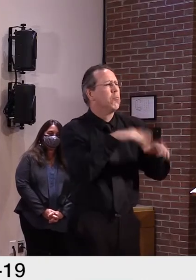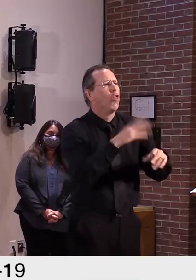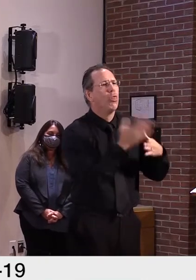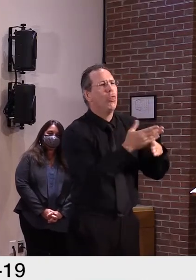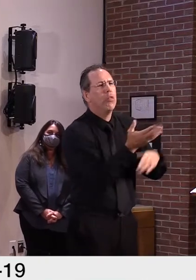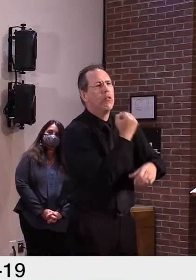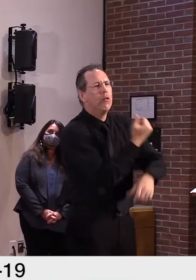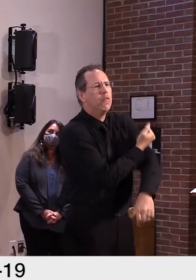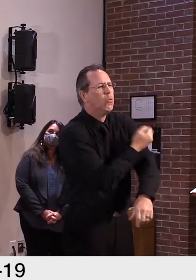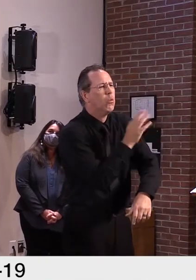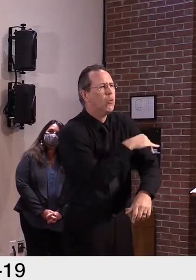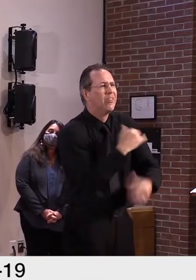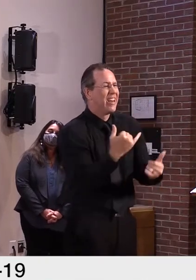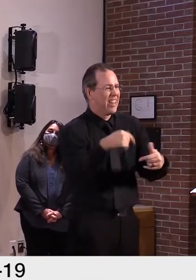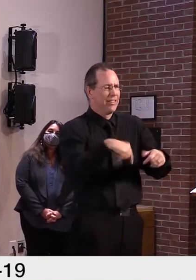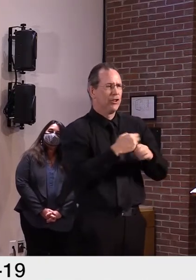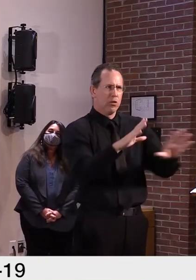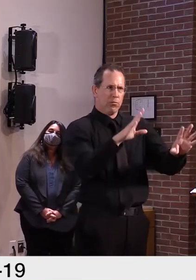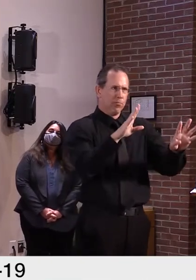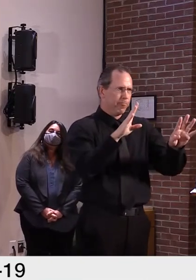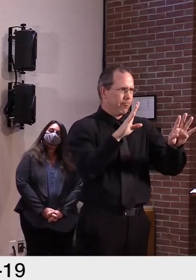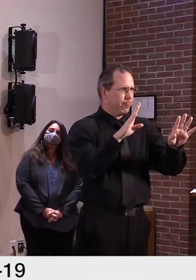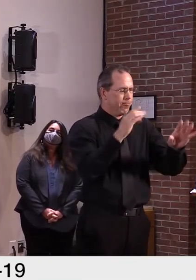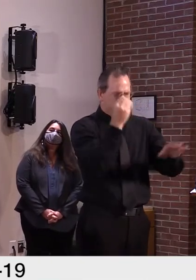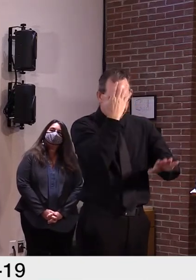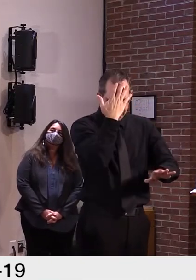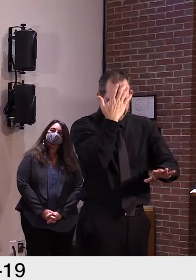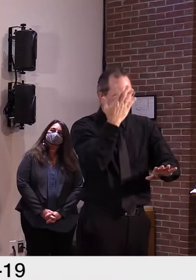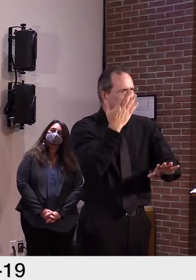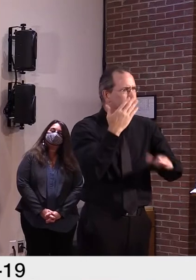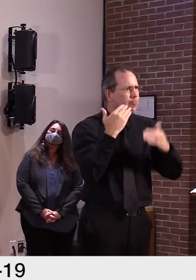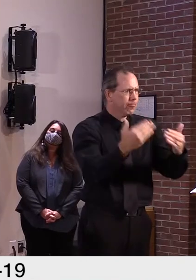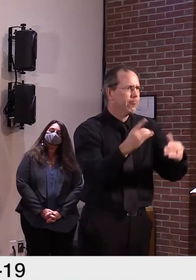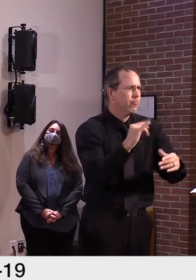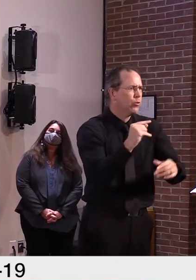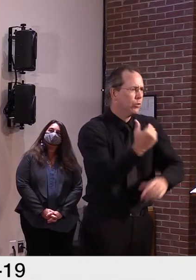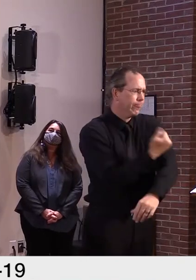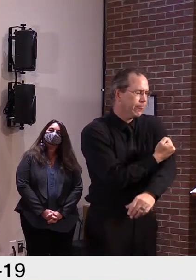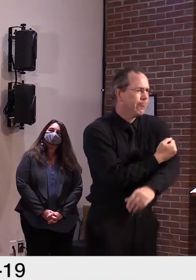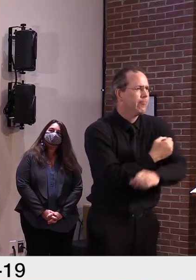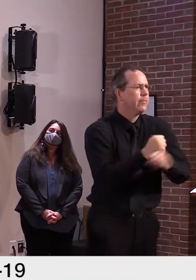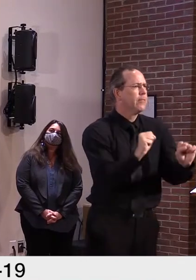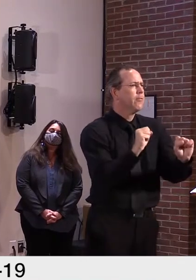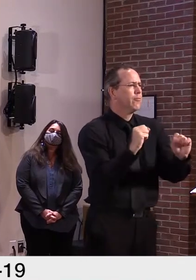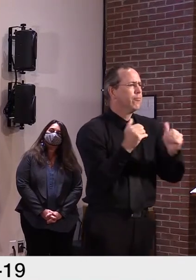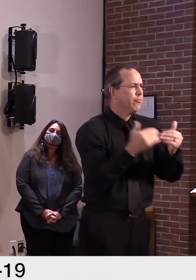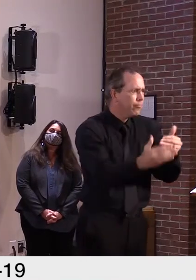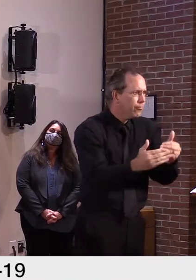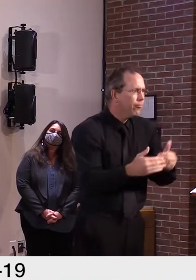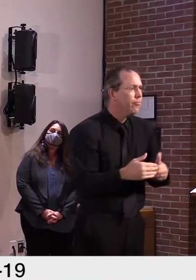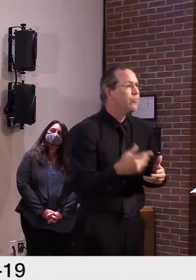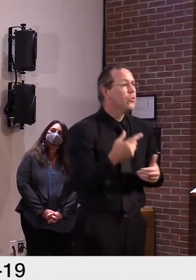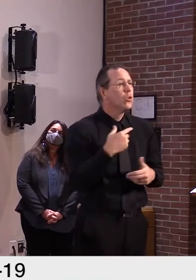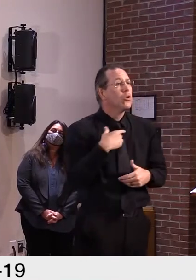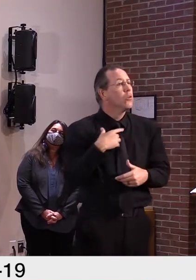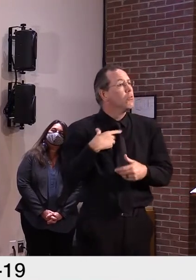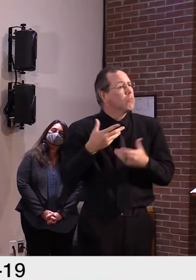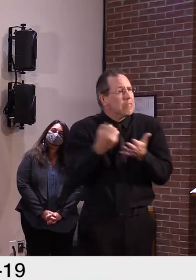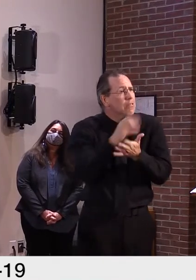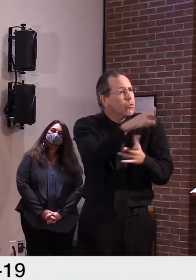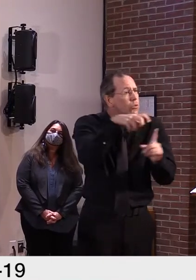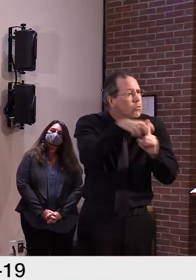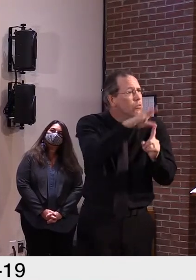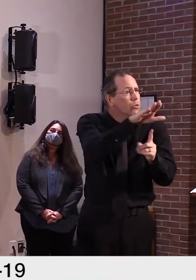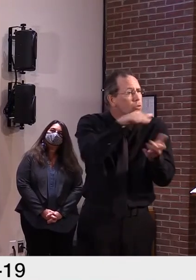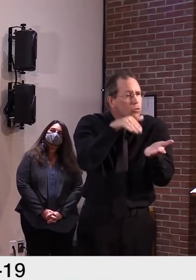it's a challenge to get one. You can still get it through your doctor's office or your local pharmacy or a